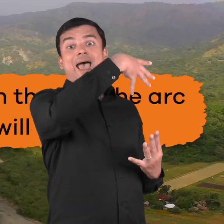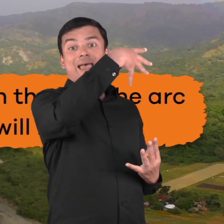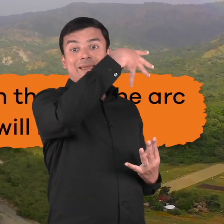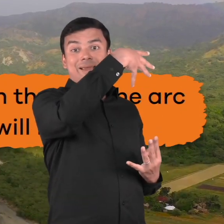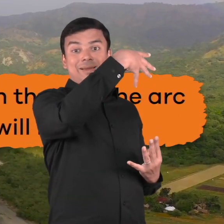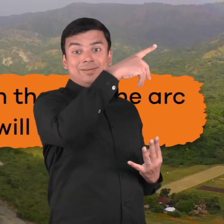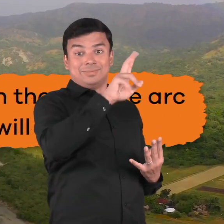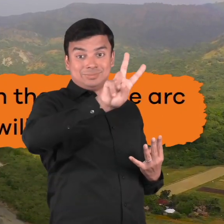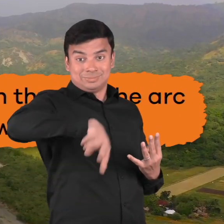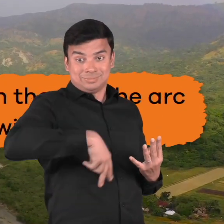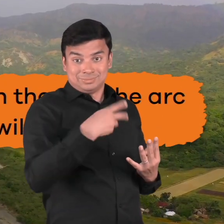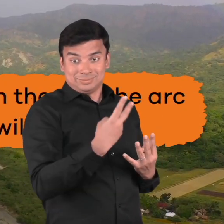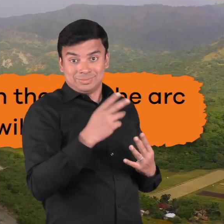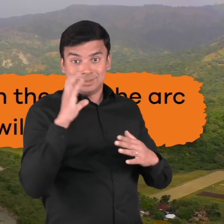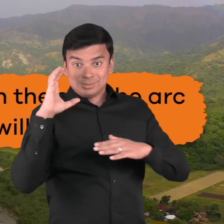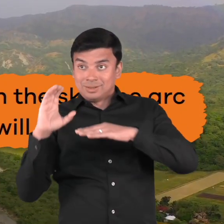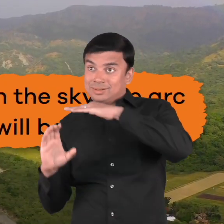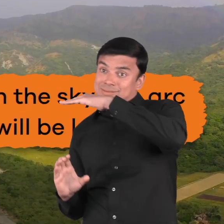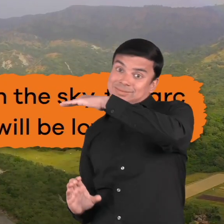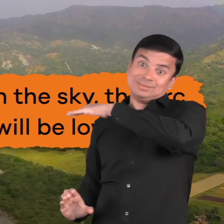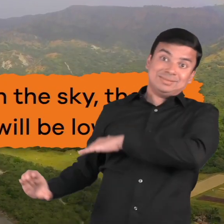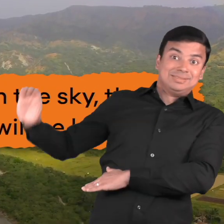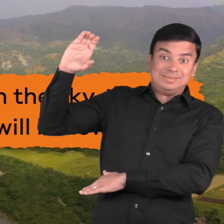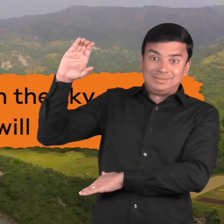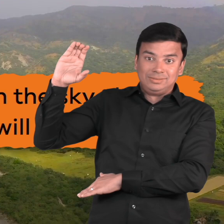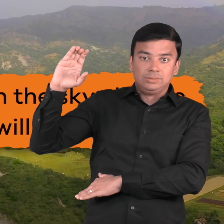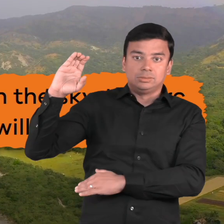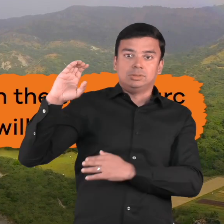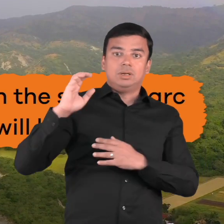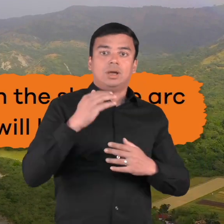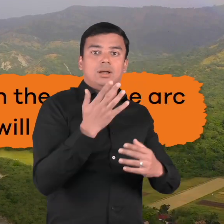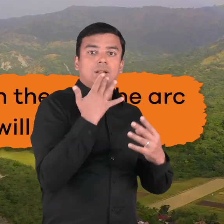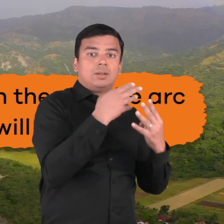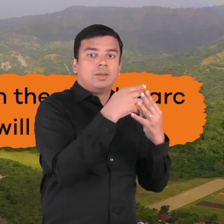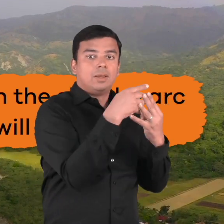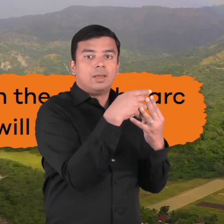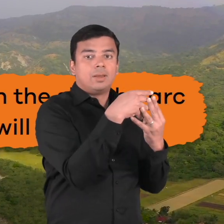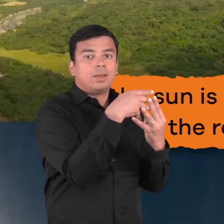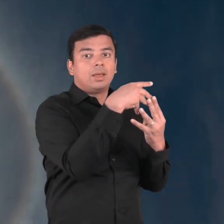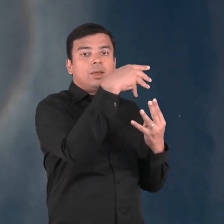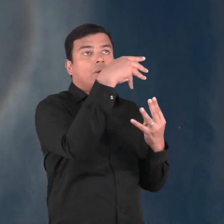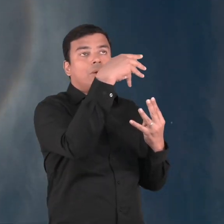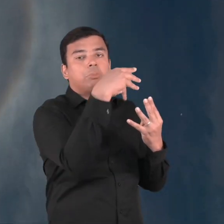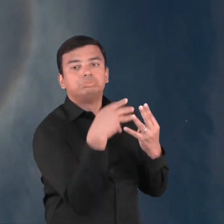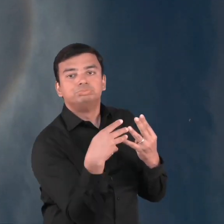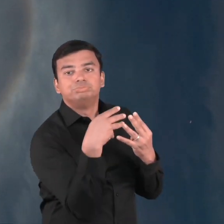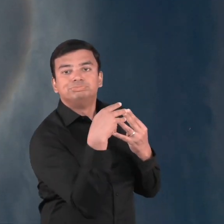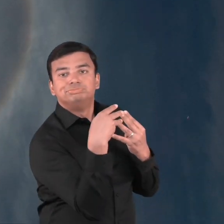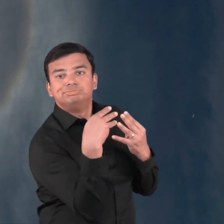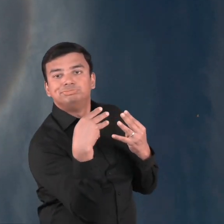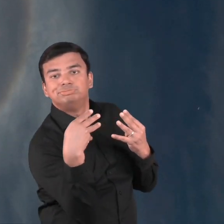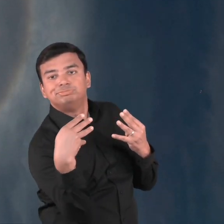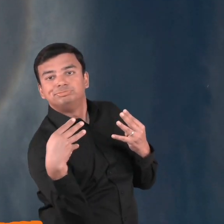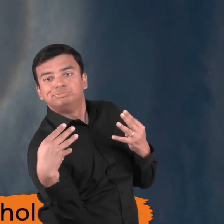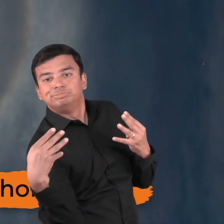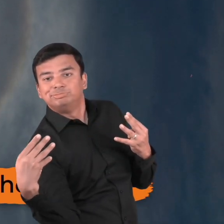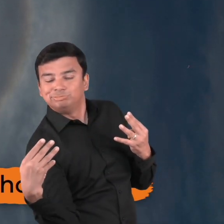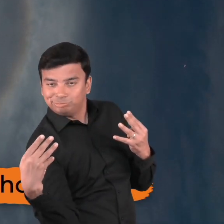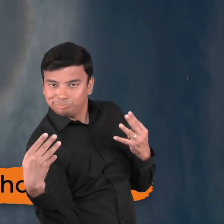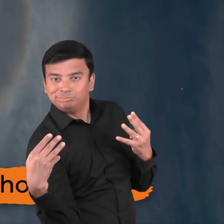sky, the arc of the rainbow will be lower. Guess what? Sometimes, rainbows